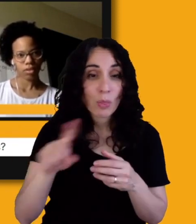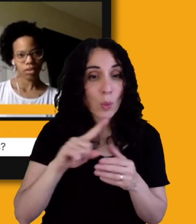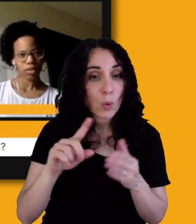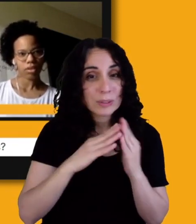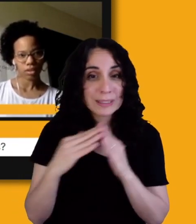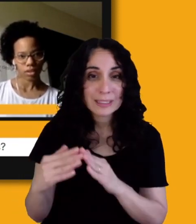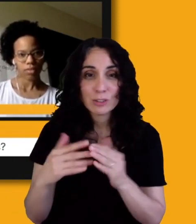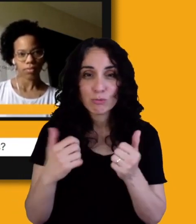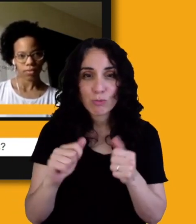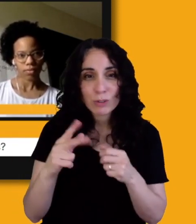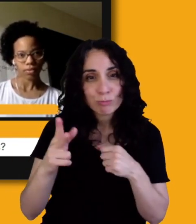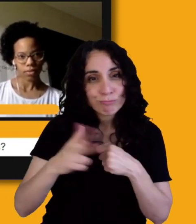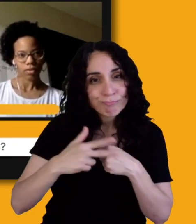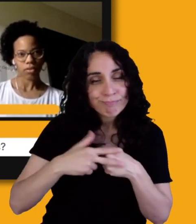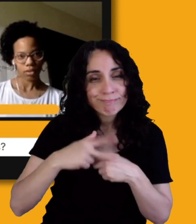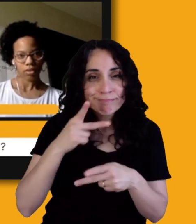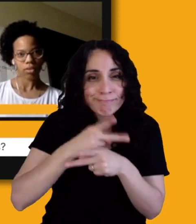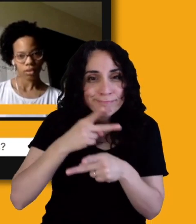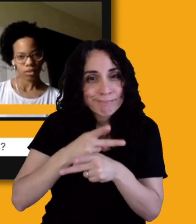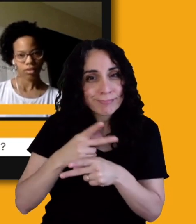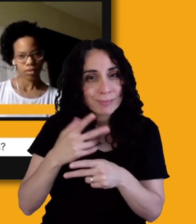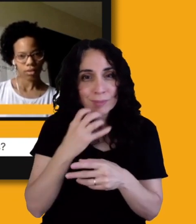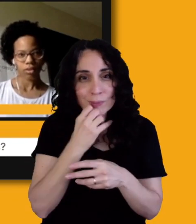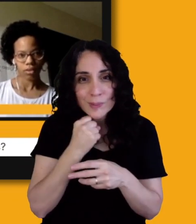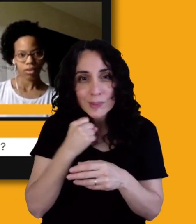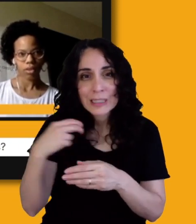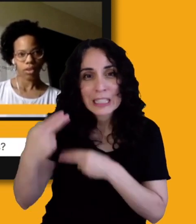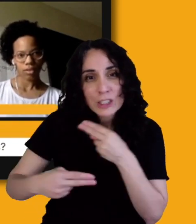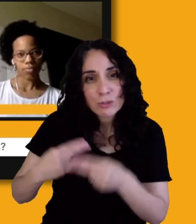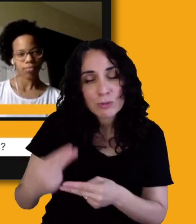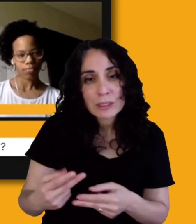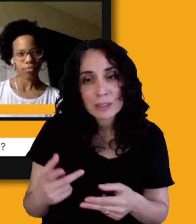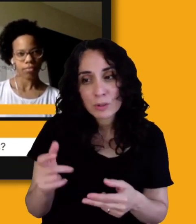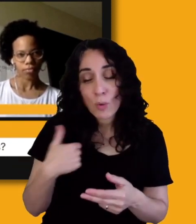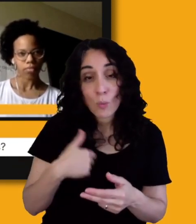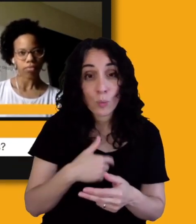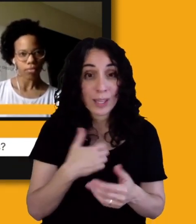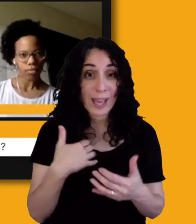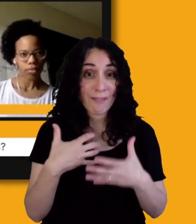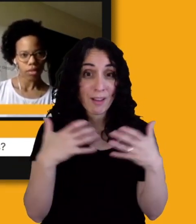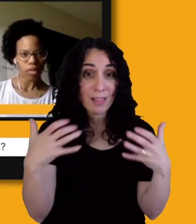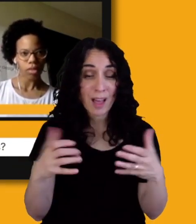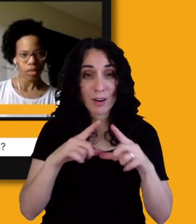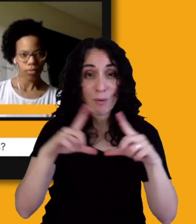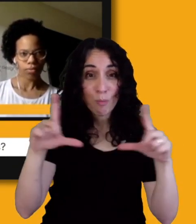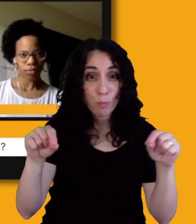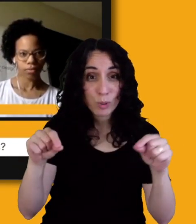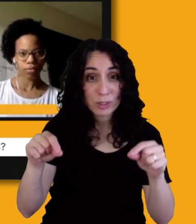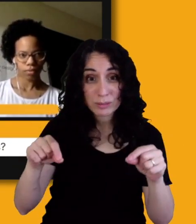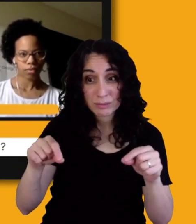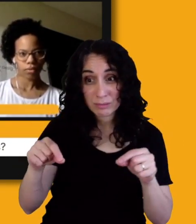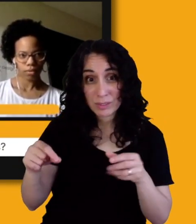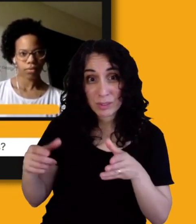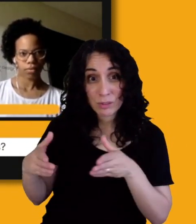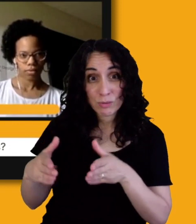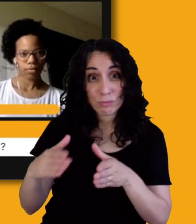preserve that because we ruined a lot of it. And the kind of inattention to what that impact is.